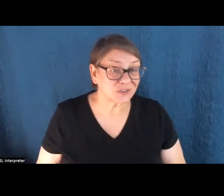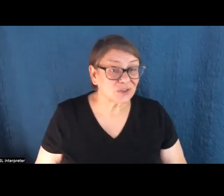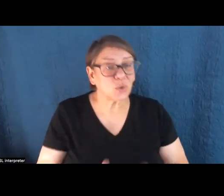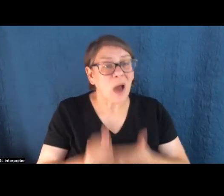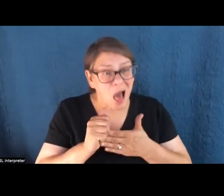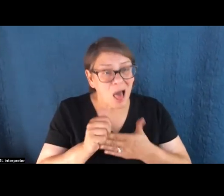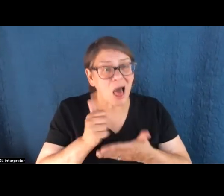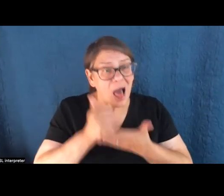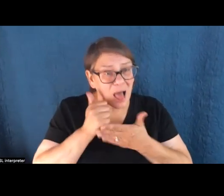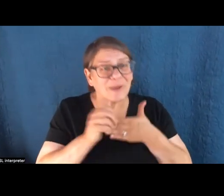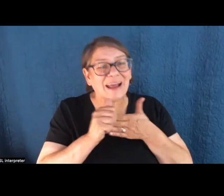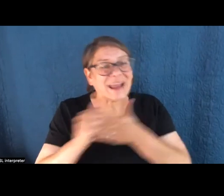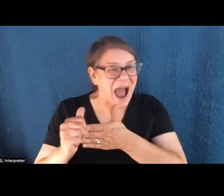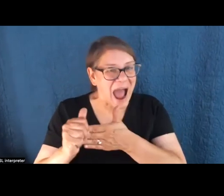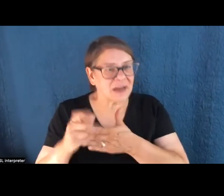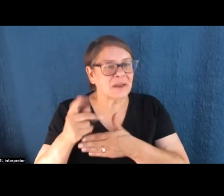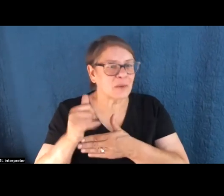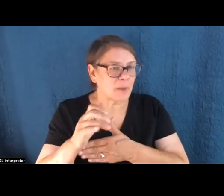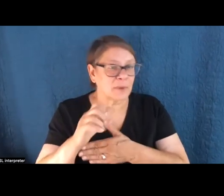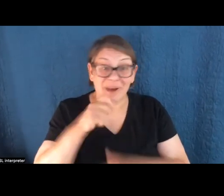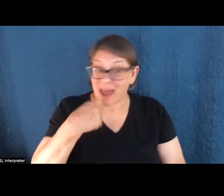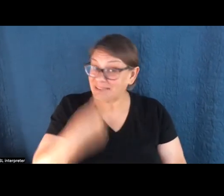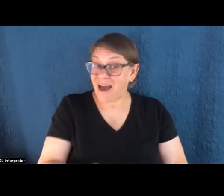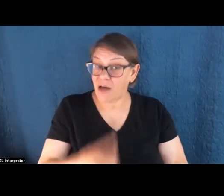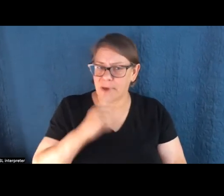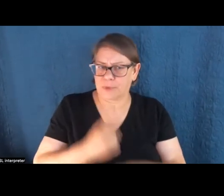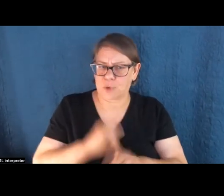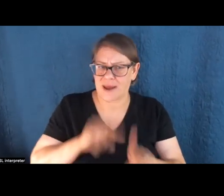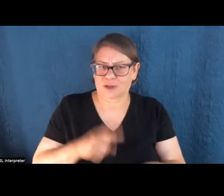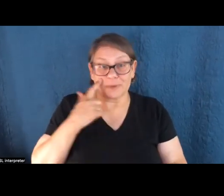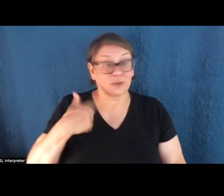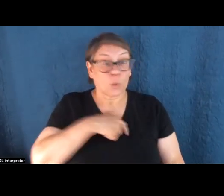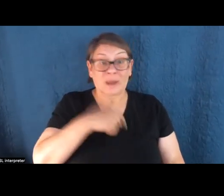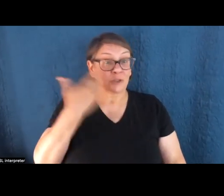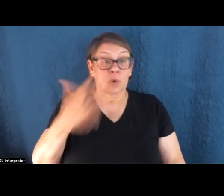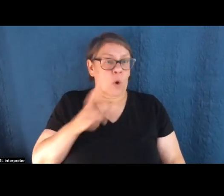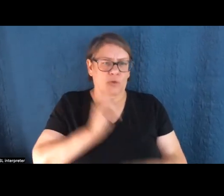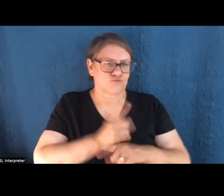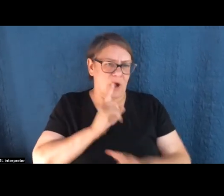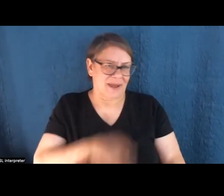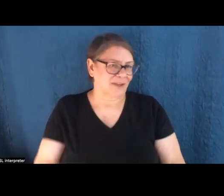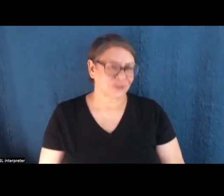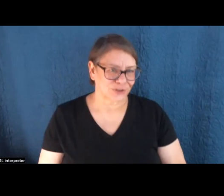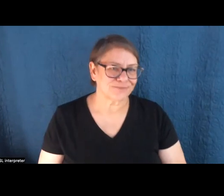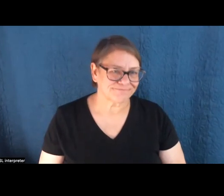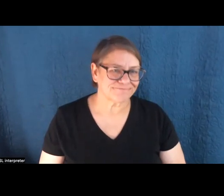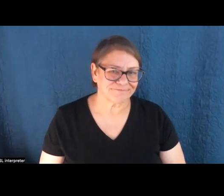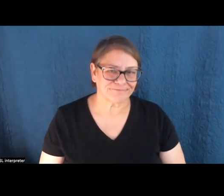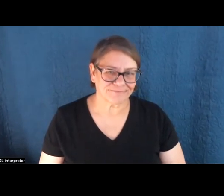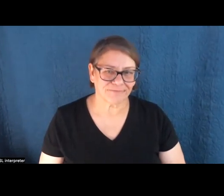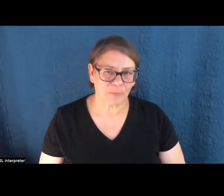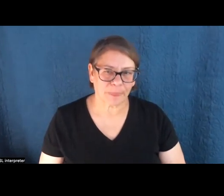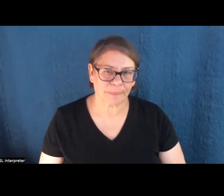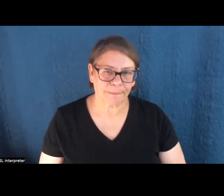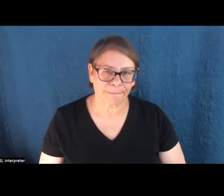public, but not necessarily tell them what the right answer is, because we don't know what the right answer is. And that's, that's been my experience covering this, this green hydrogen question in Los Angeles.